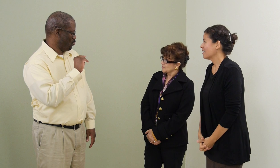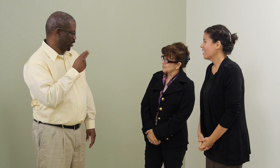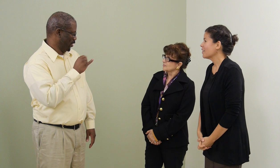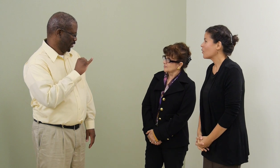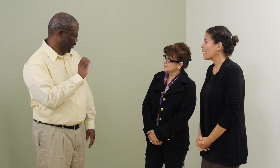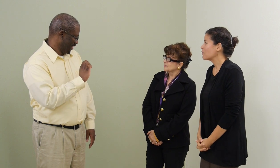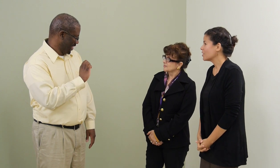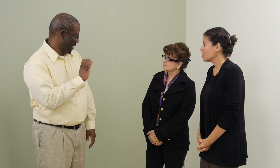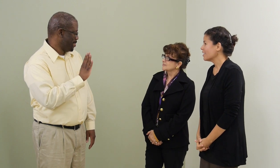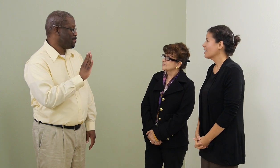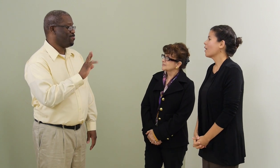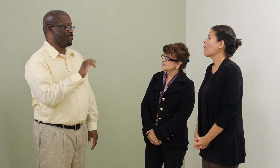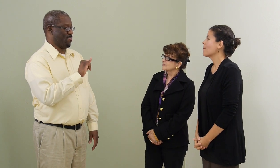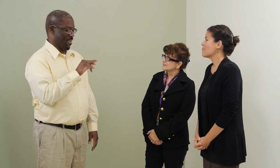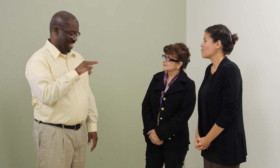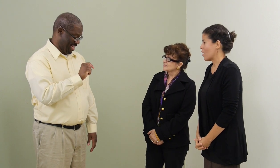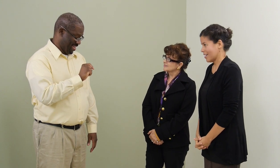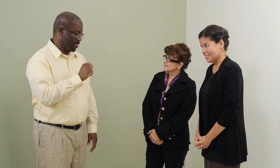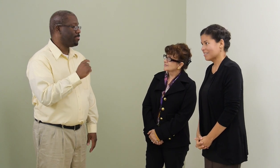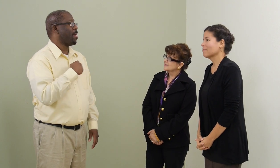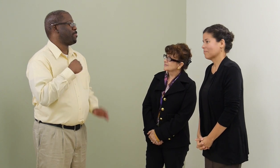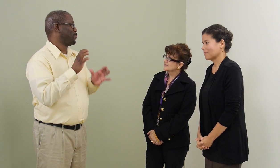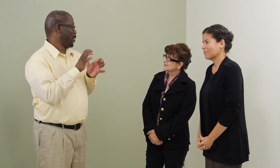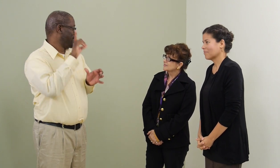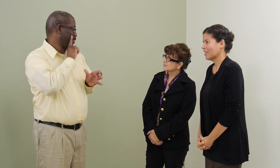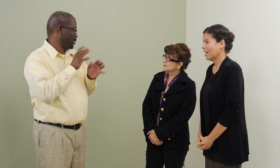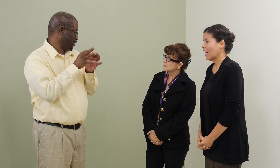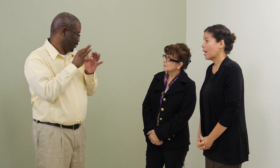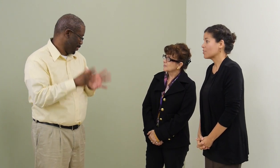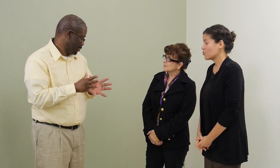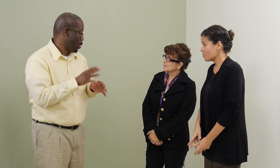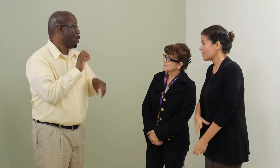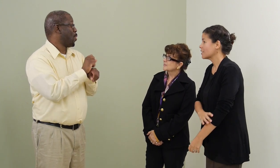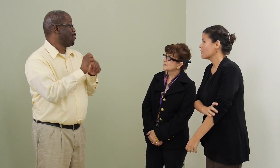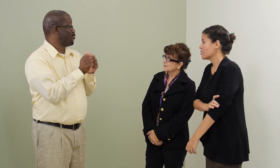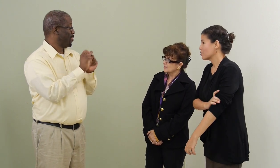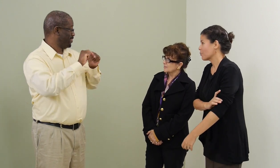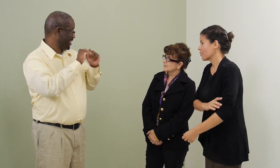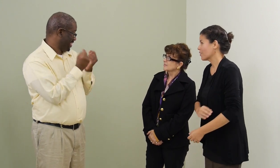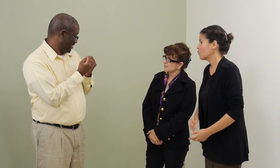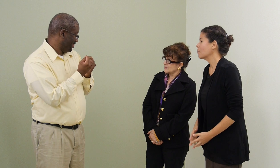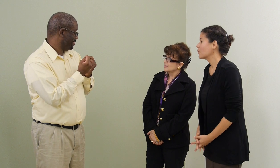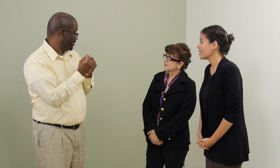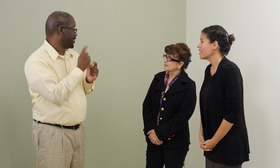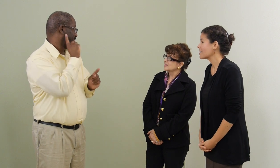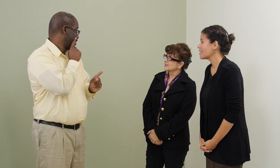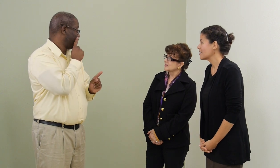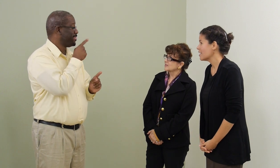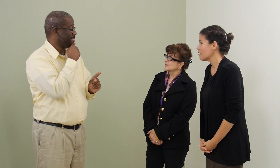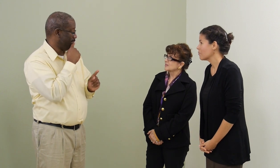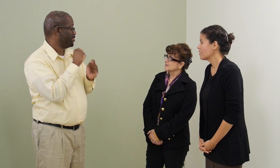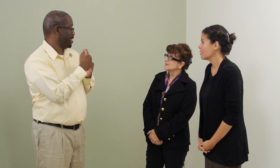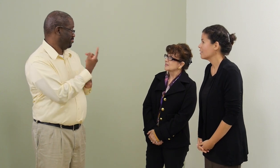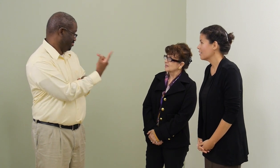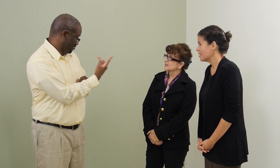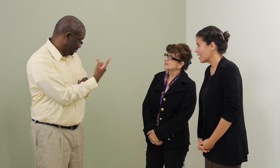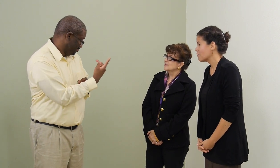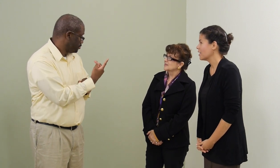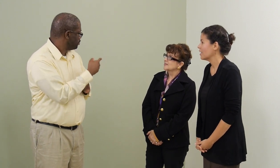Hello, I'm Richie Bryant. I'm a certified deaf interpreter. We'll be working as a team, deaf and